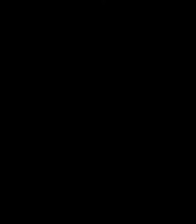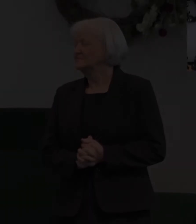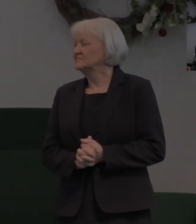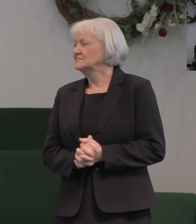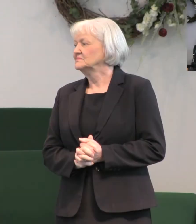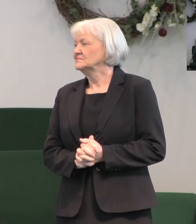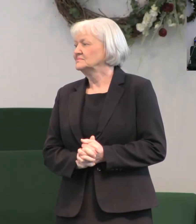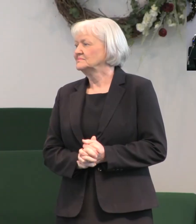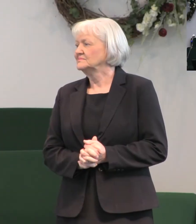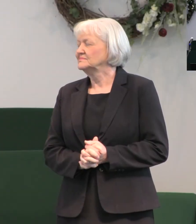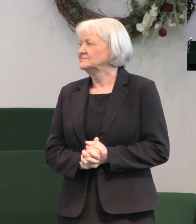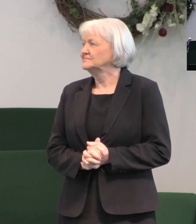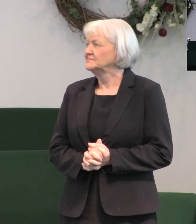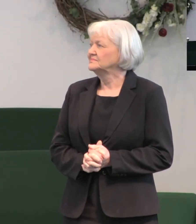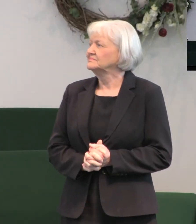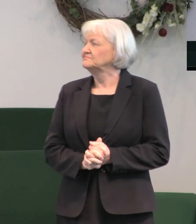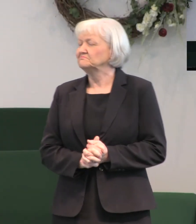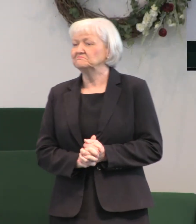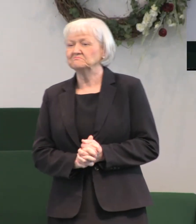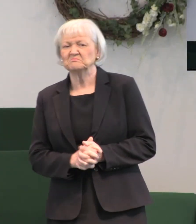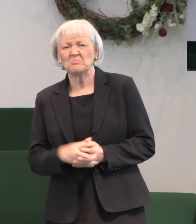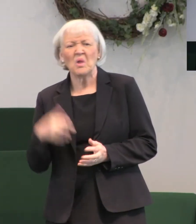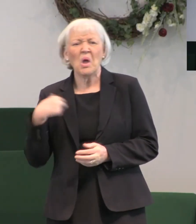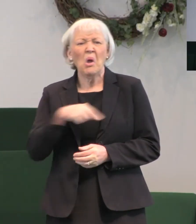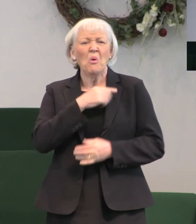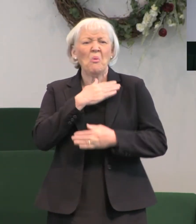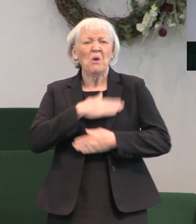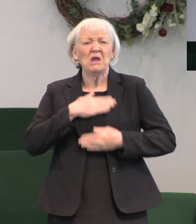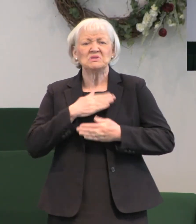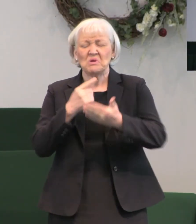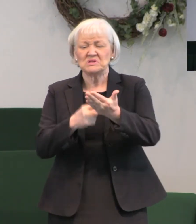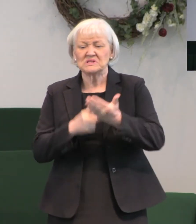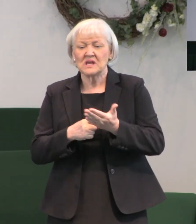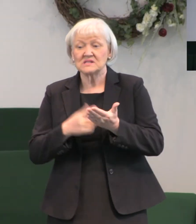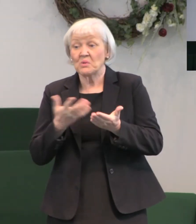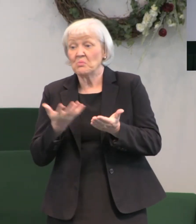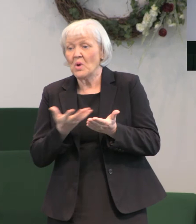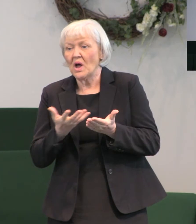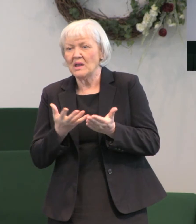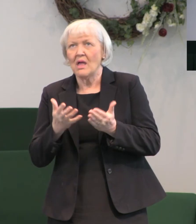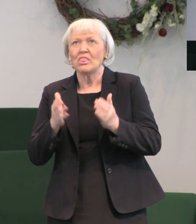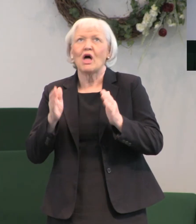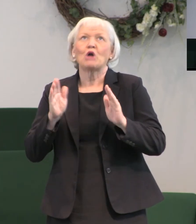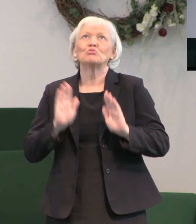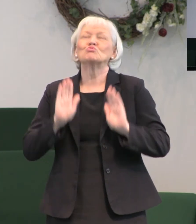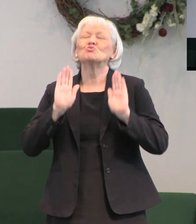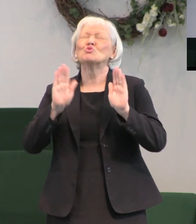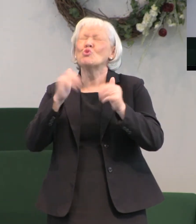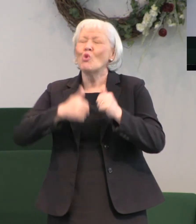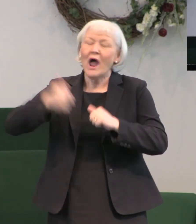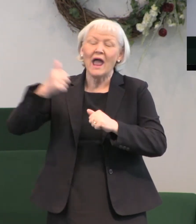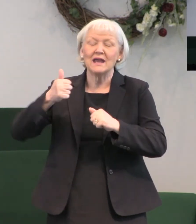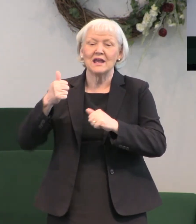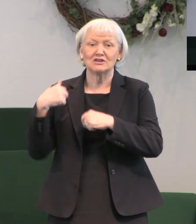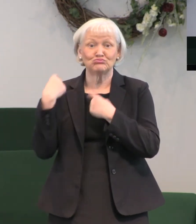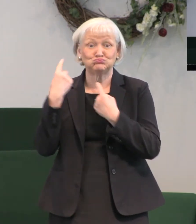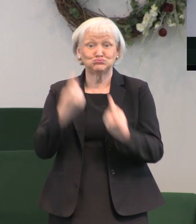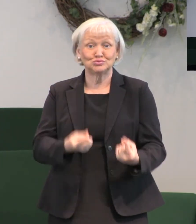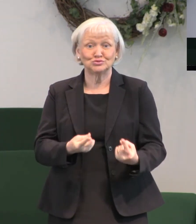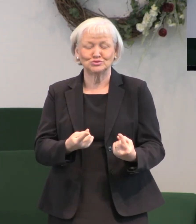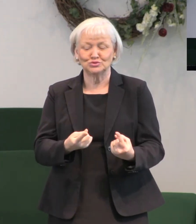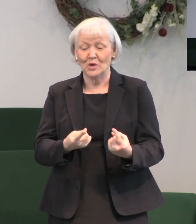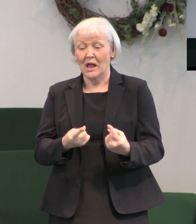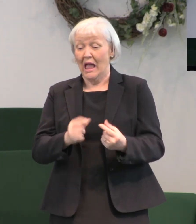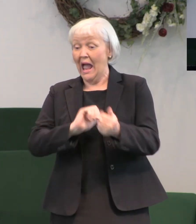We like to talk about the greatest of all time, the greatest athlete, the greatest actor, the greatest movie,